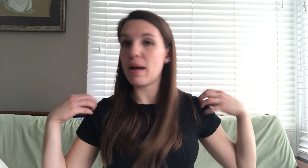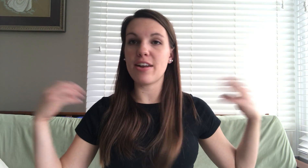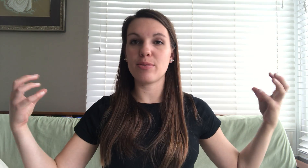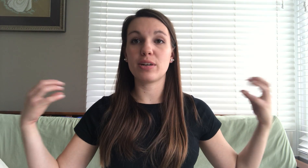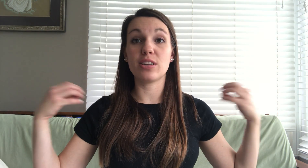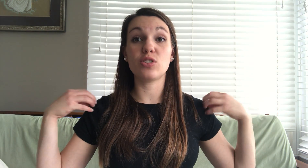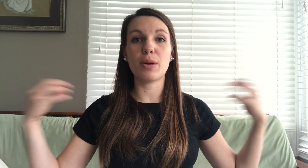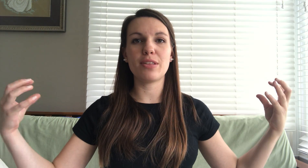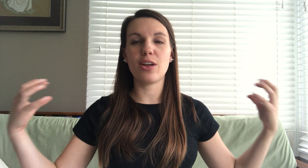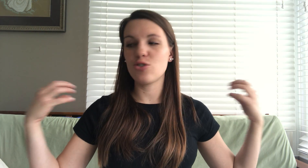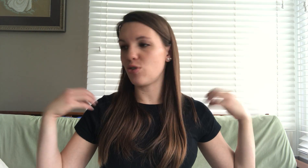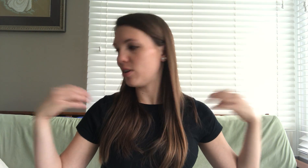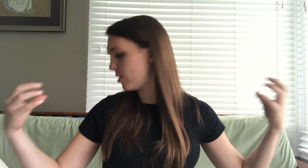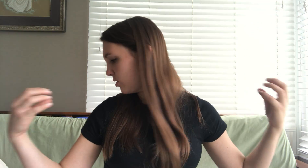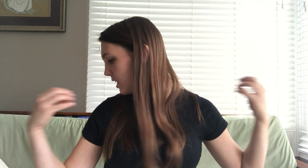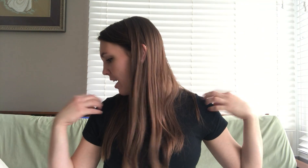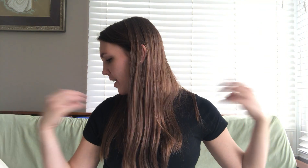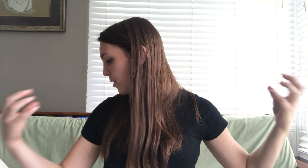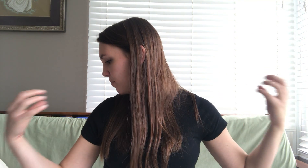-Patter. We're gonna start with it on our shoulders. Here I go.